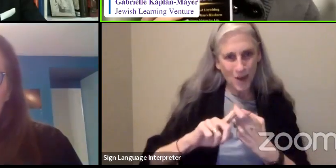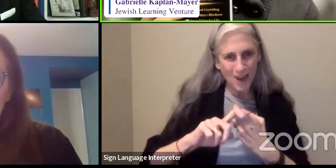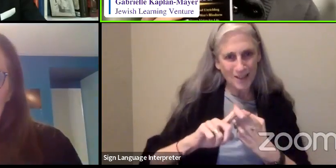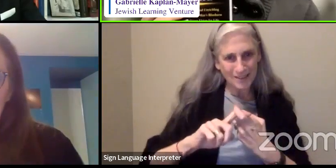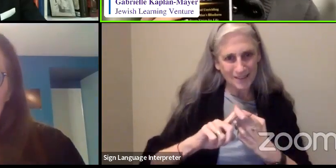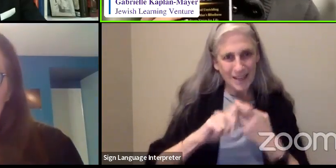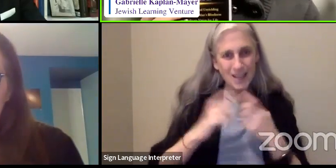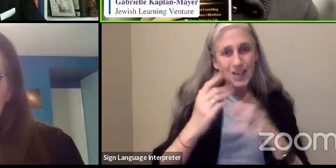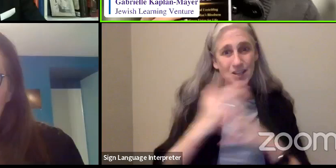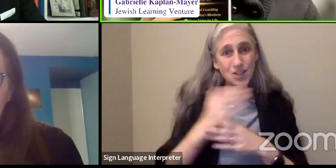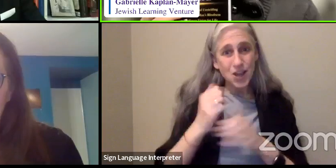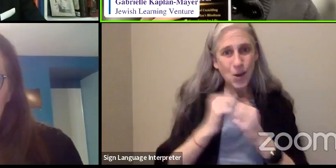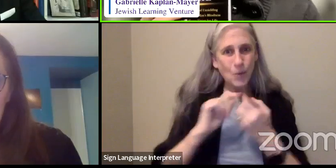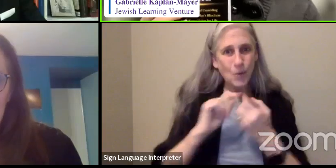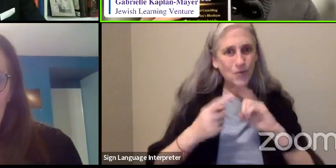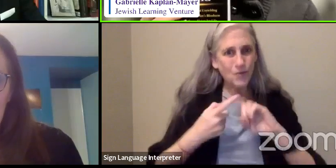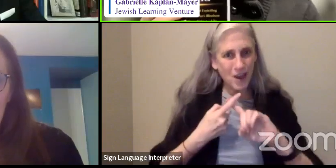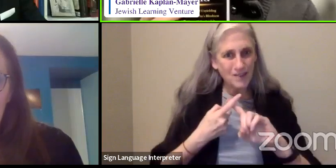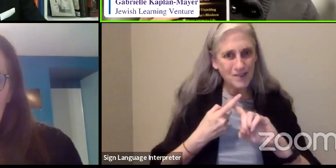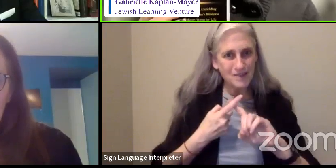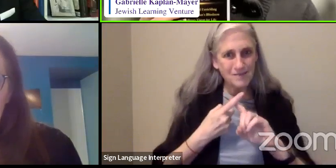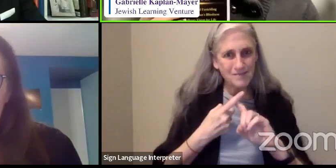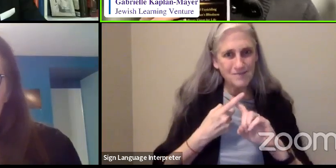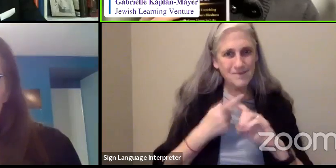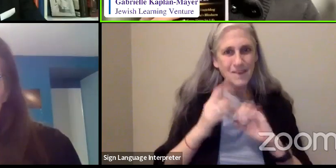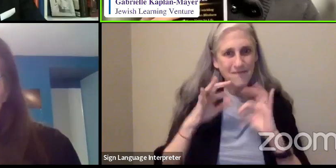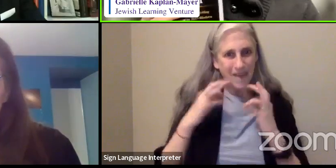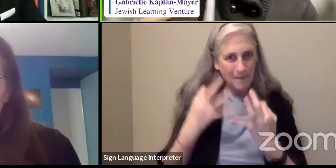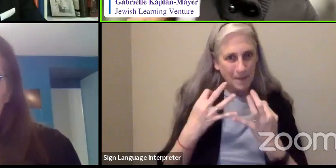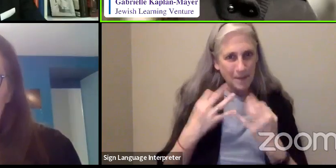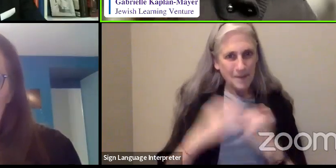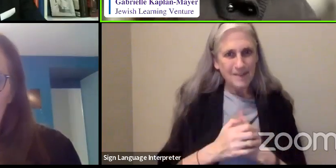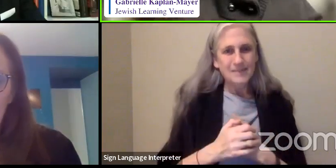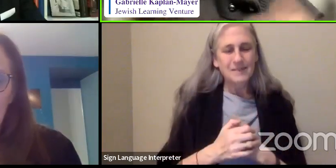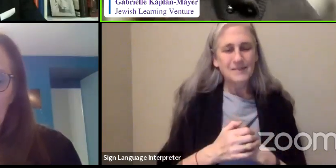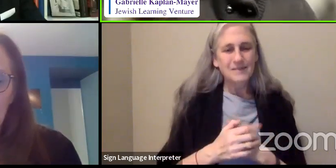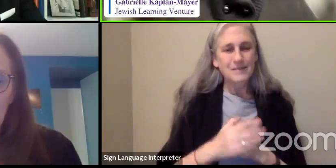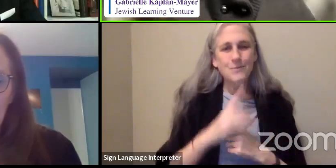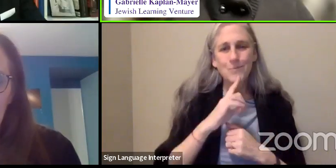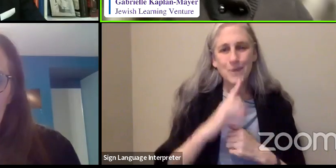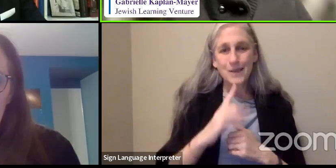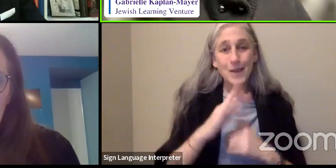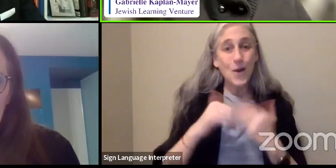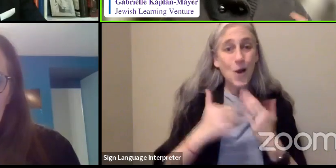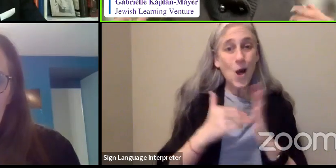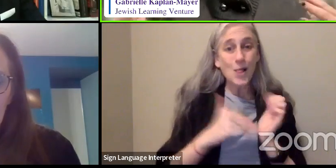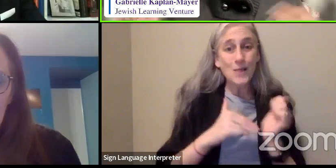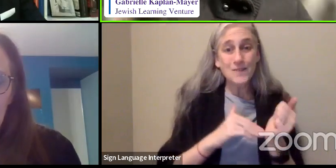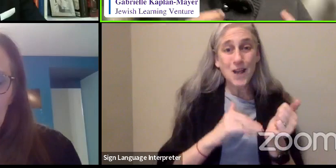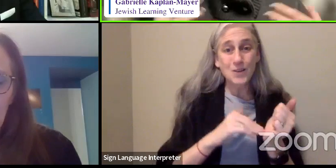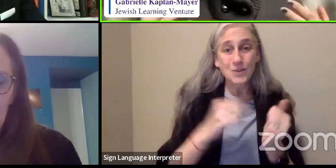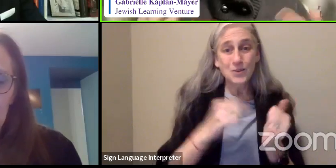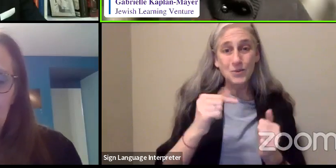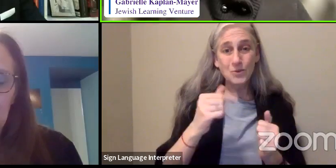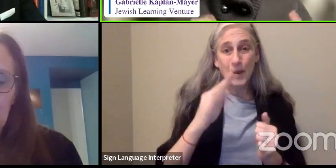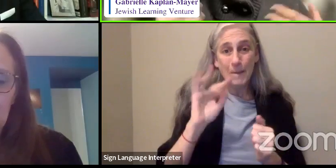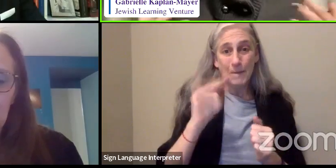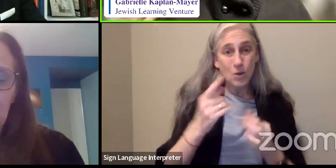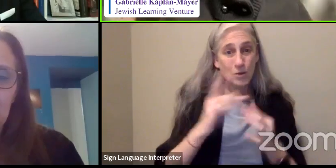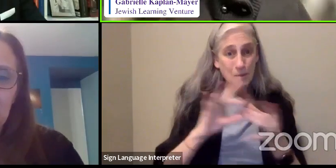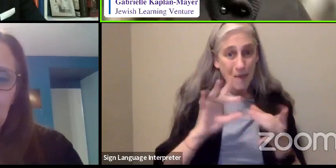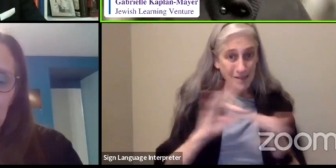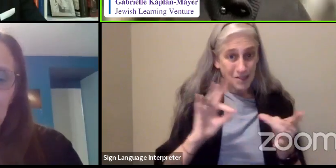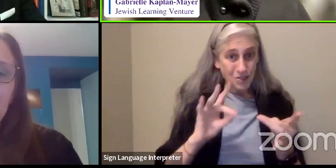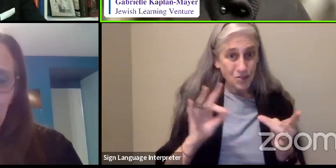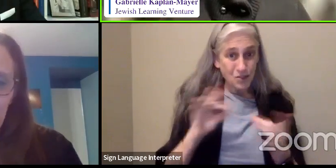share it with friends and loved ones and to really take all of Dr. Greenberg's messages that